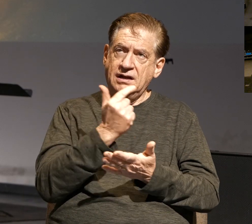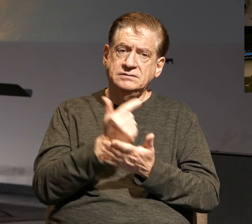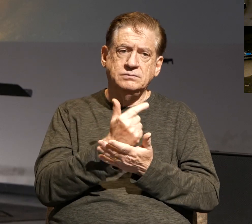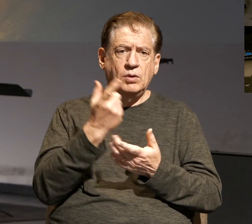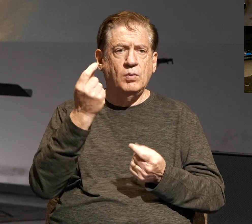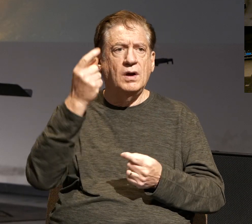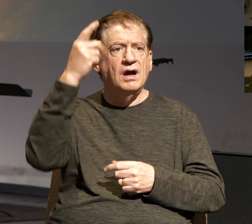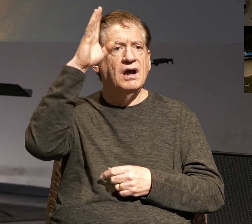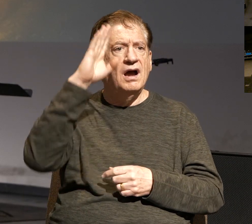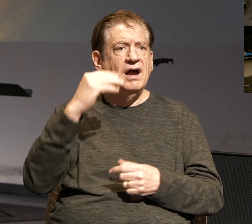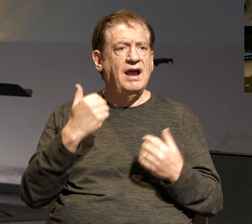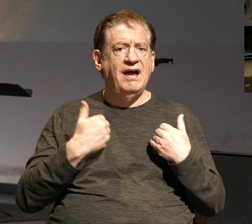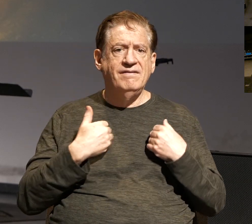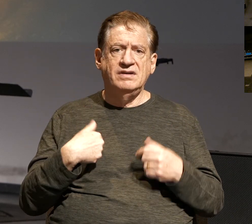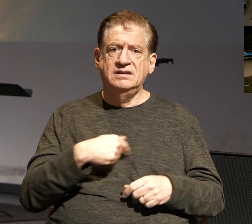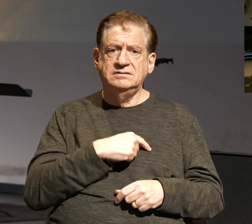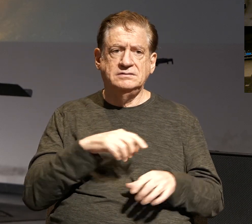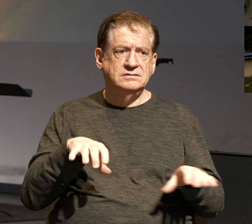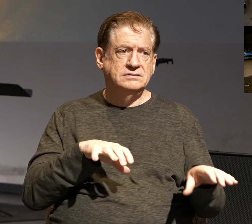would have us do.